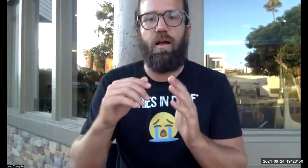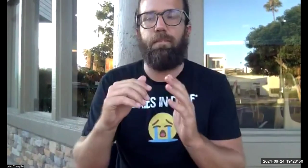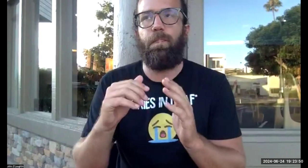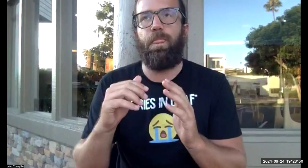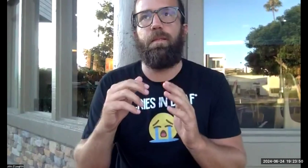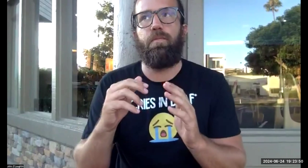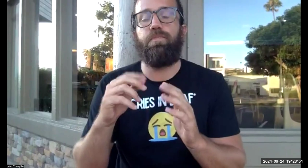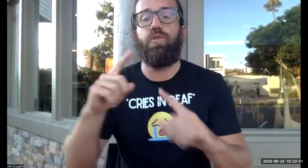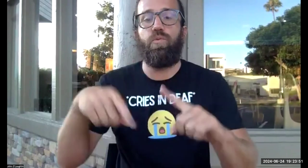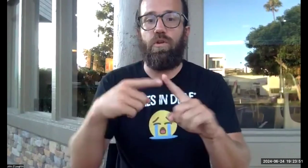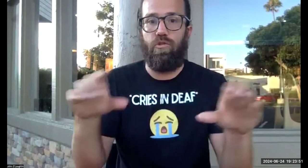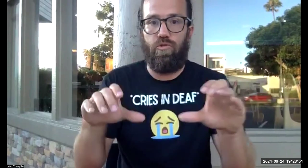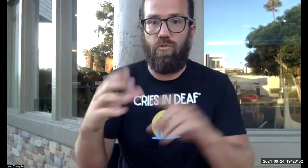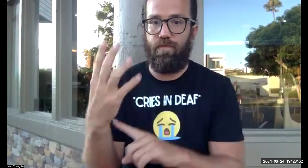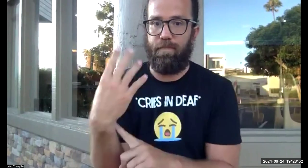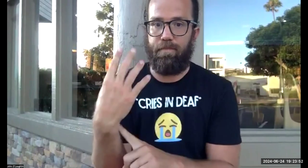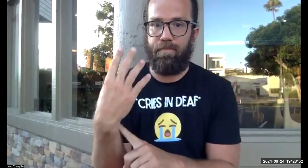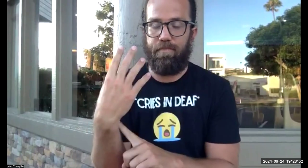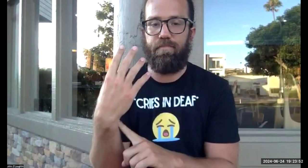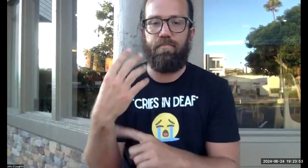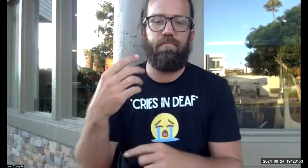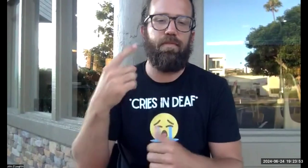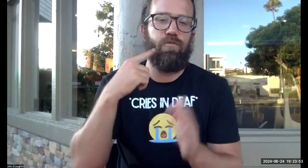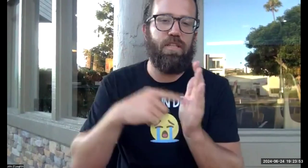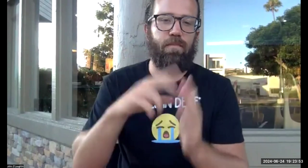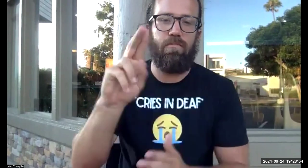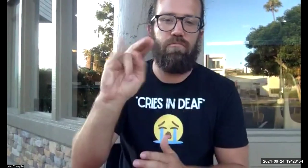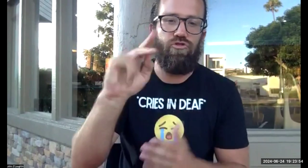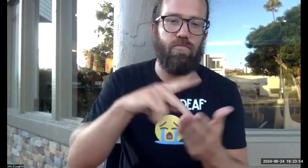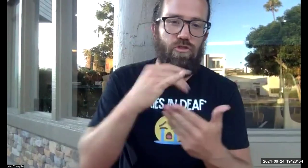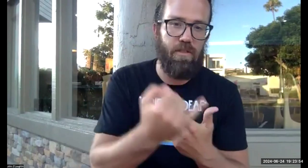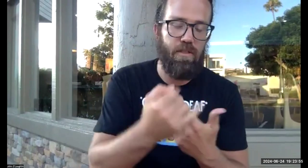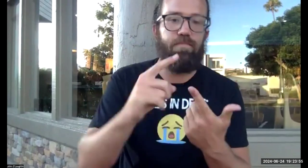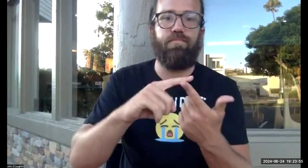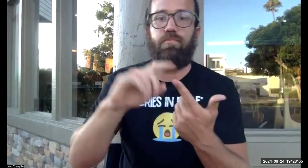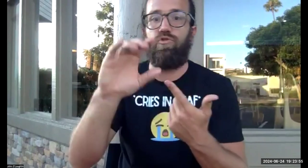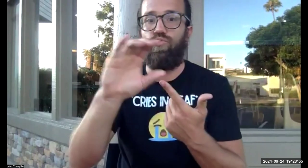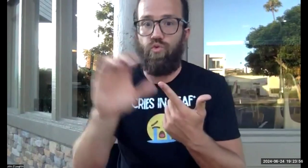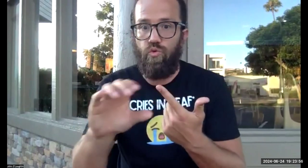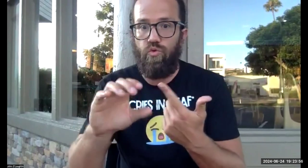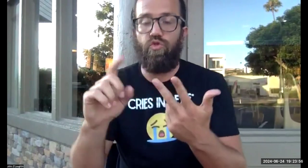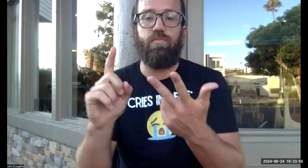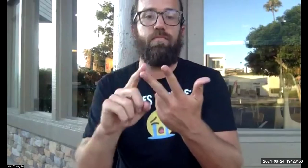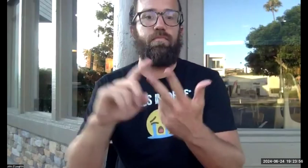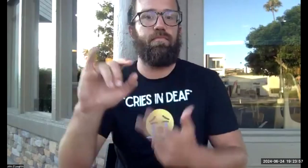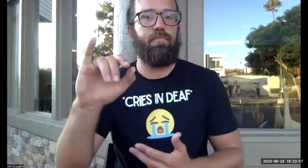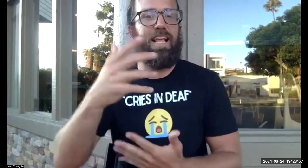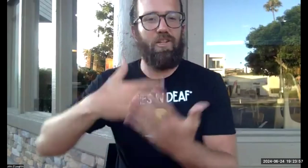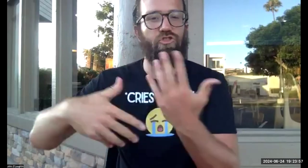So I'm to take this opportunity to show you what to do when you are filming. For example, for the projects or